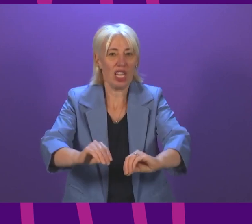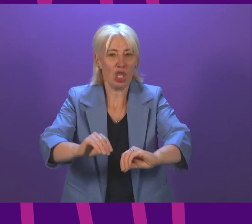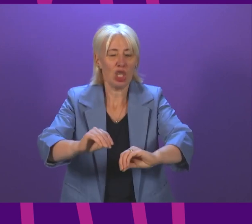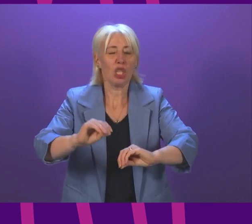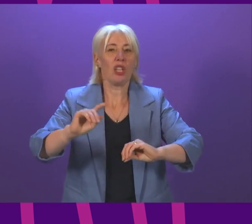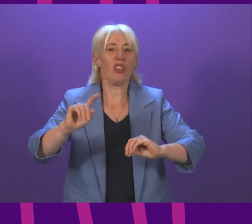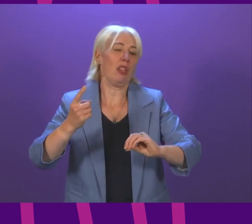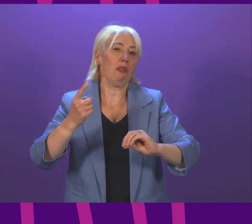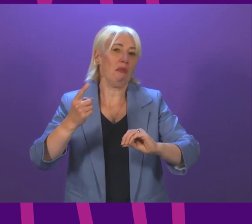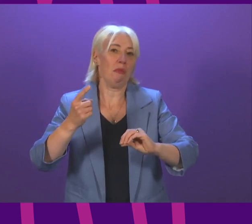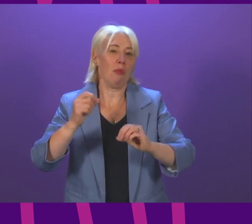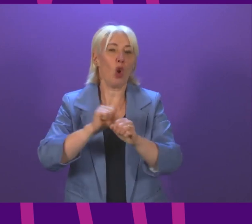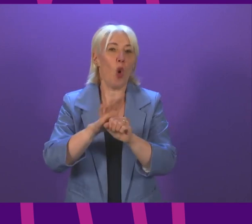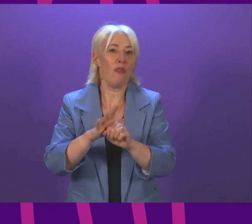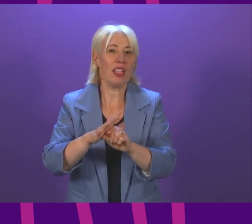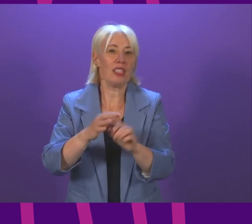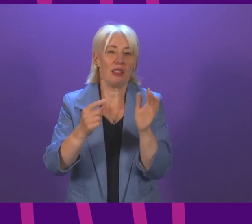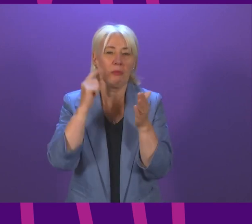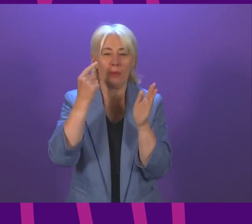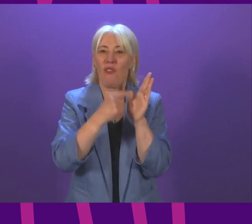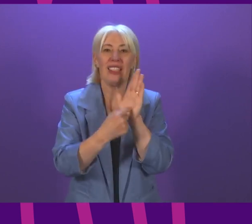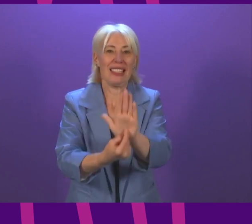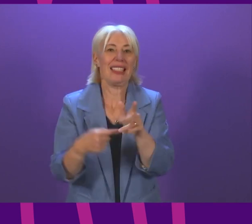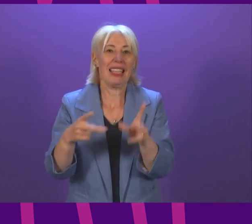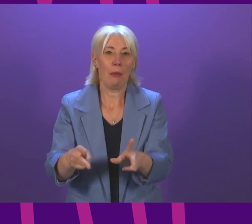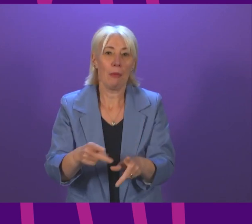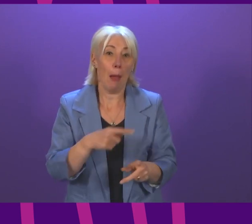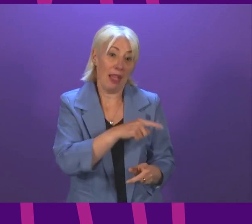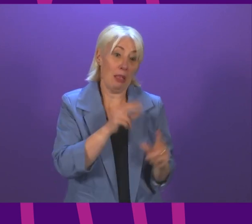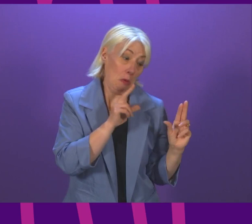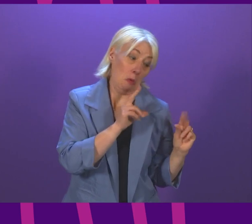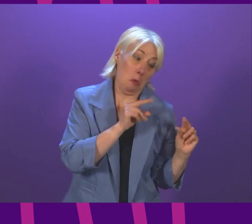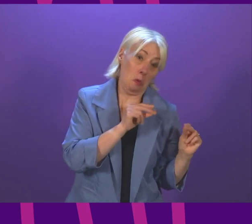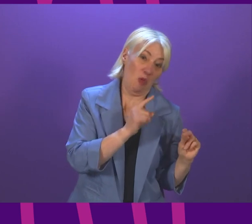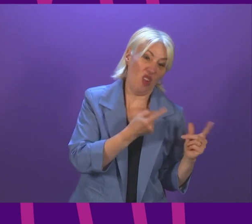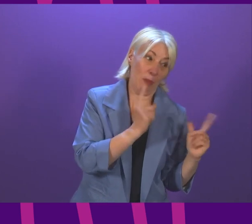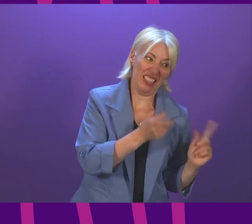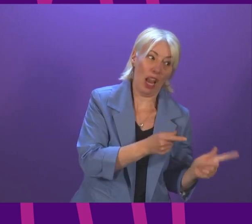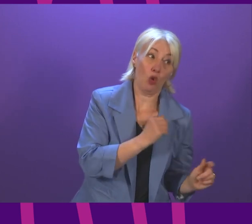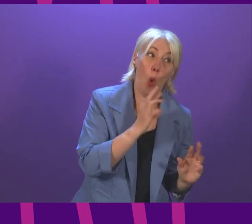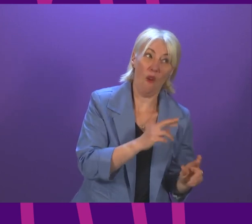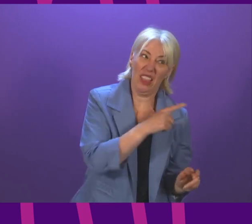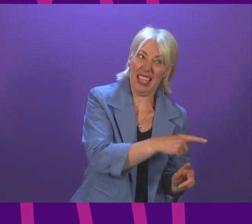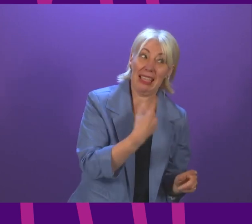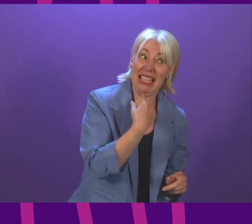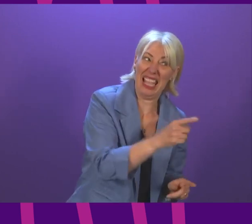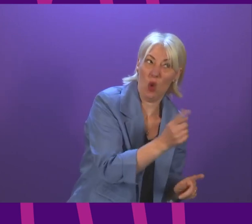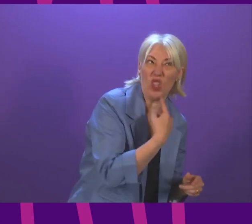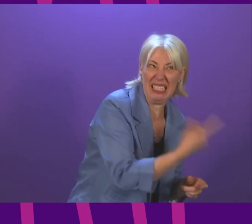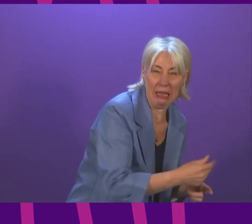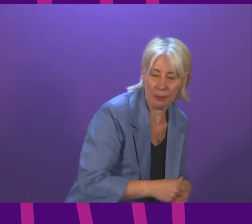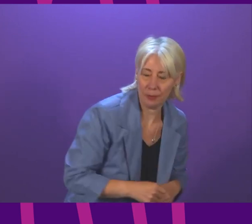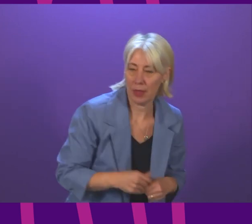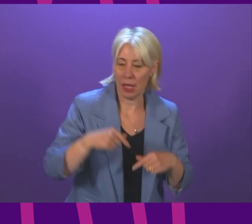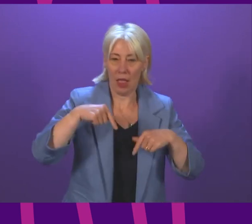in the First Minister's ear, so let's hope that she can tell us because he couldn't at the committee this morning. The SNP government is the only one in